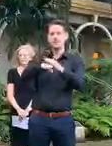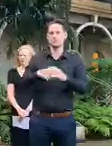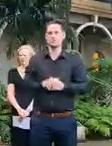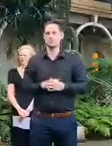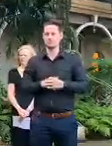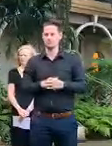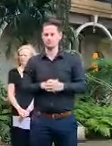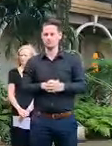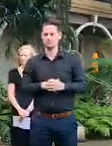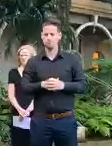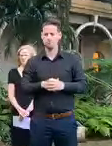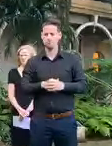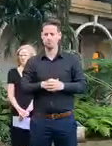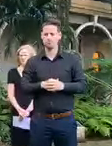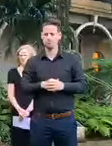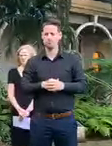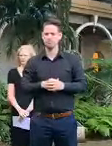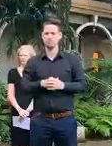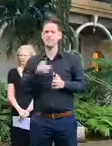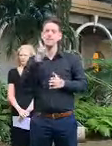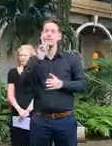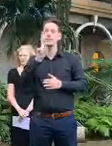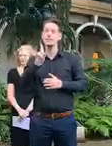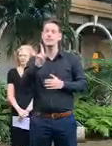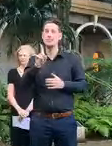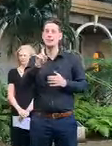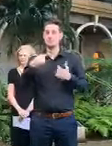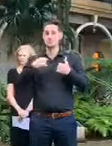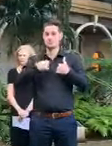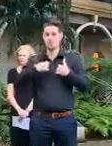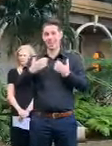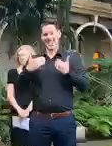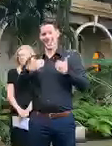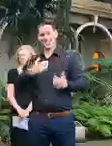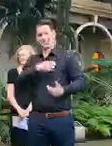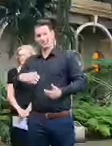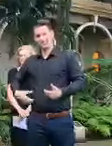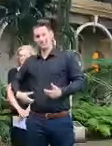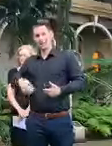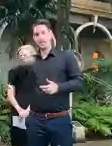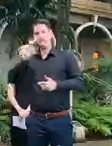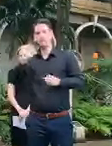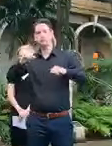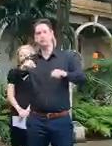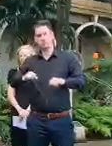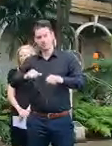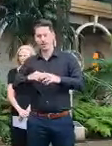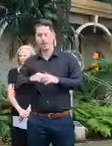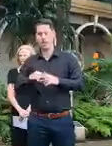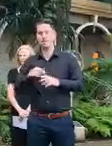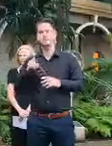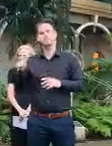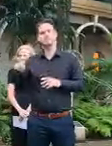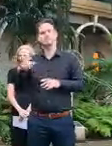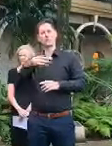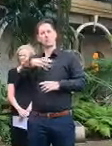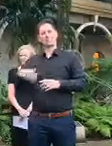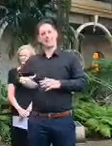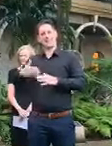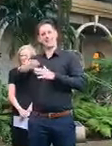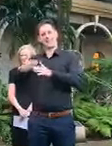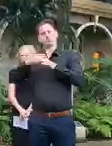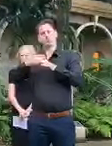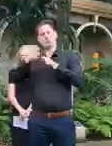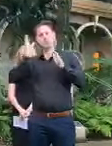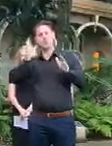these communities. Now yesterday myself, the Health Minister, the Deputy Premier who's also Minister for Aboriginal